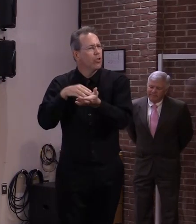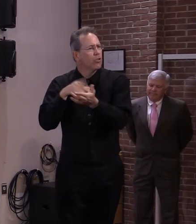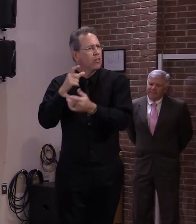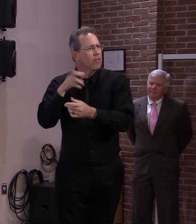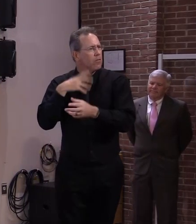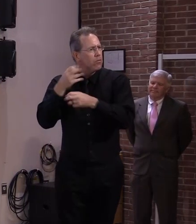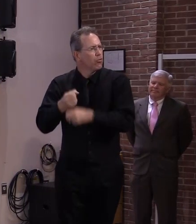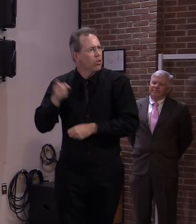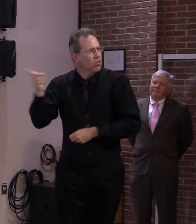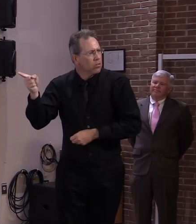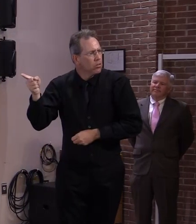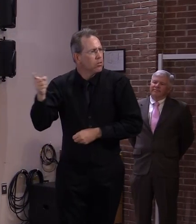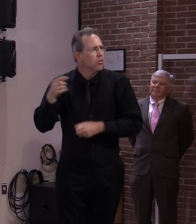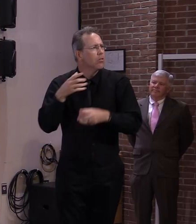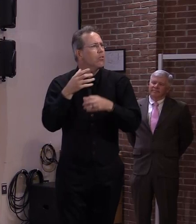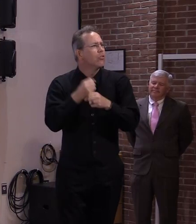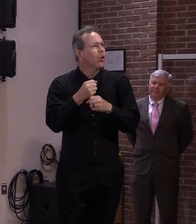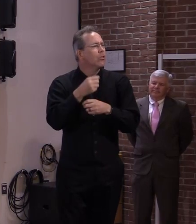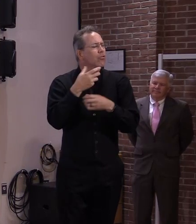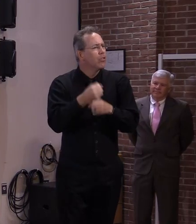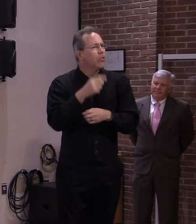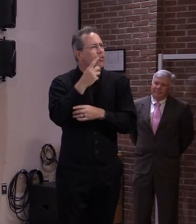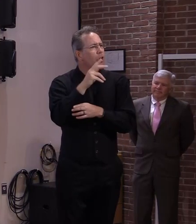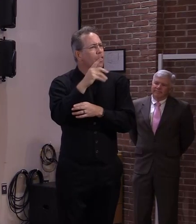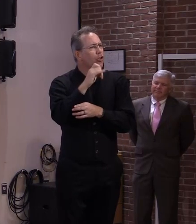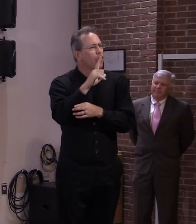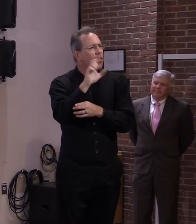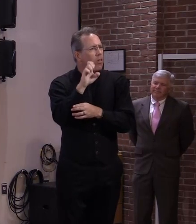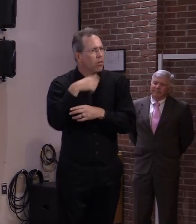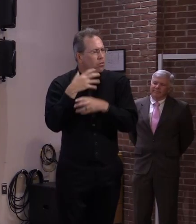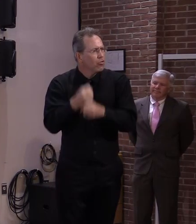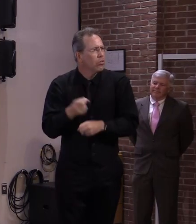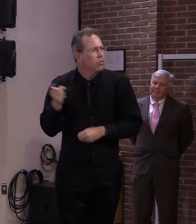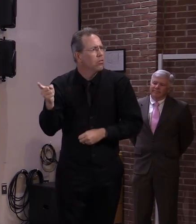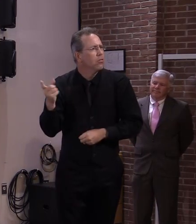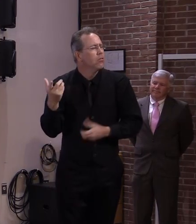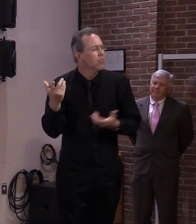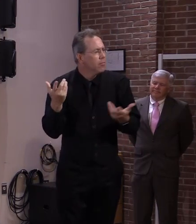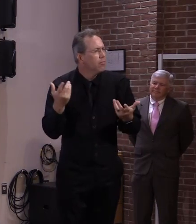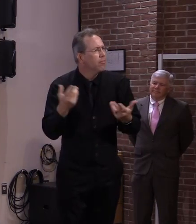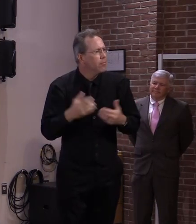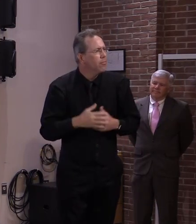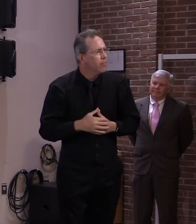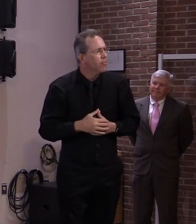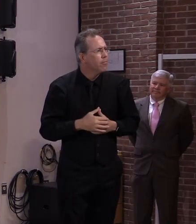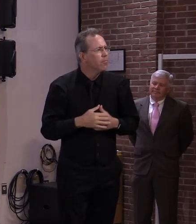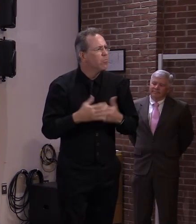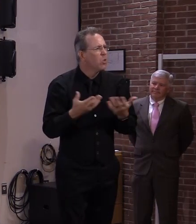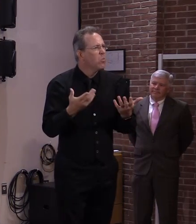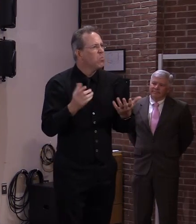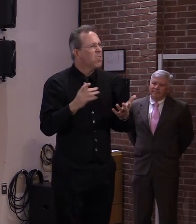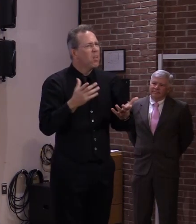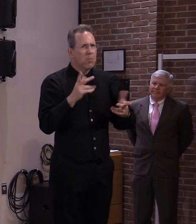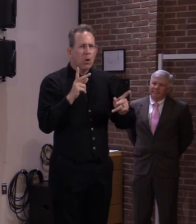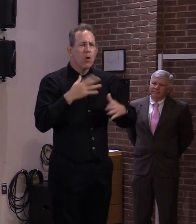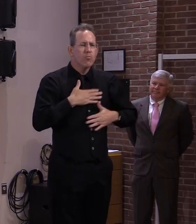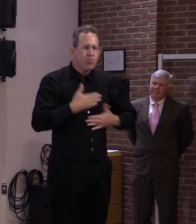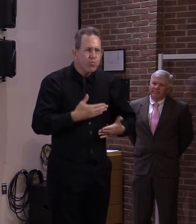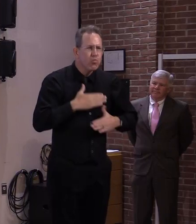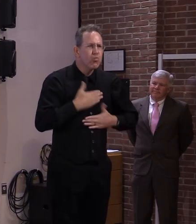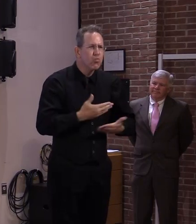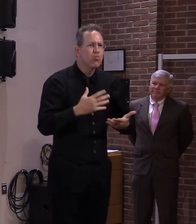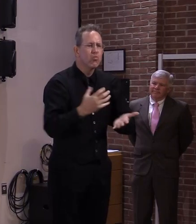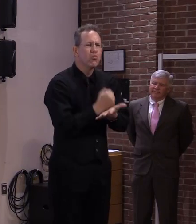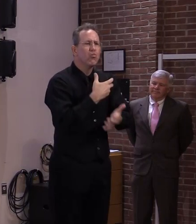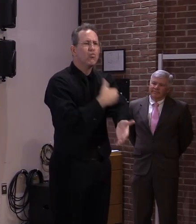in in terms of the the safeness of the vaccine uh they were willing to do so uh and and again it was